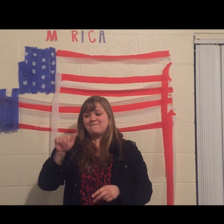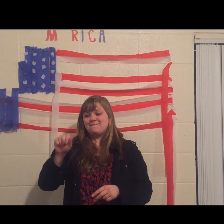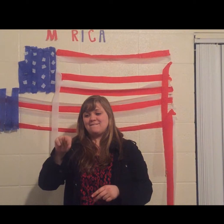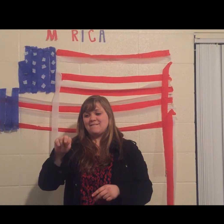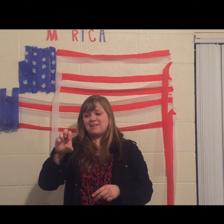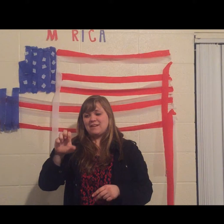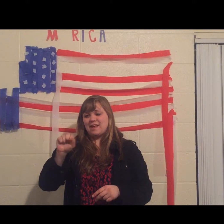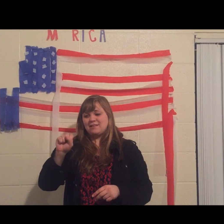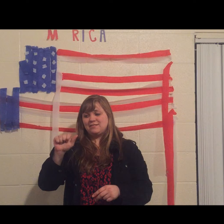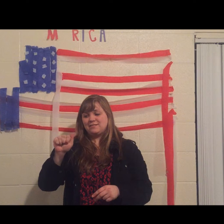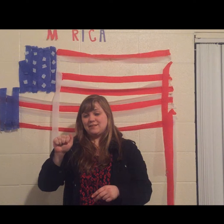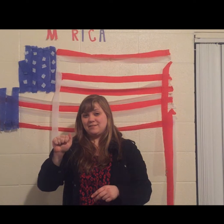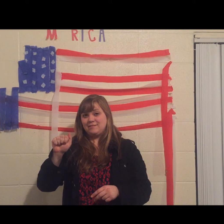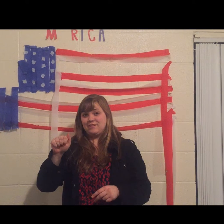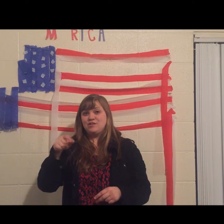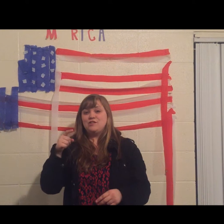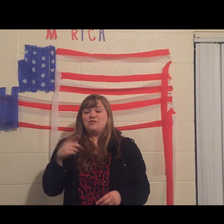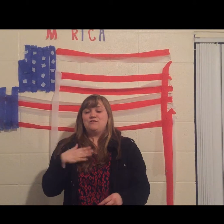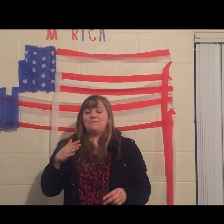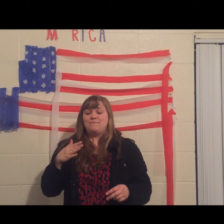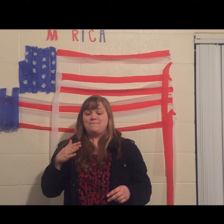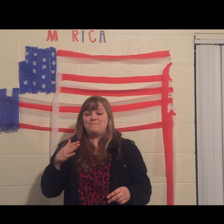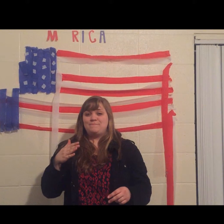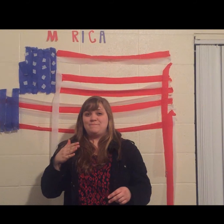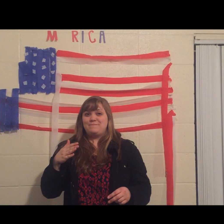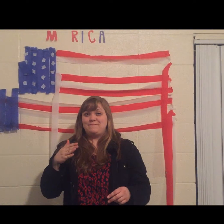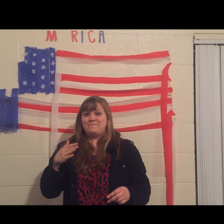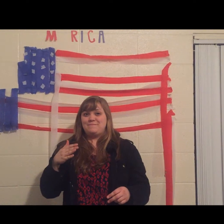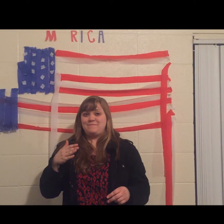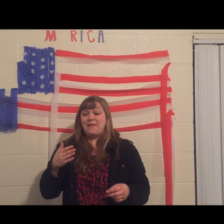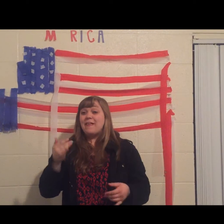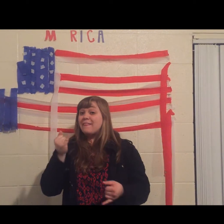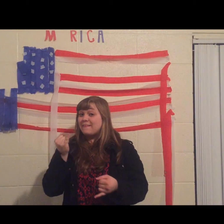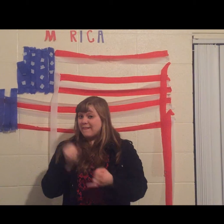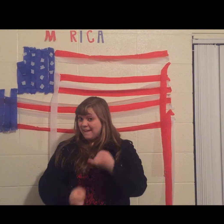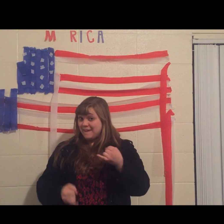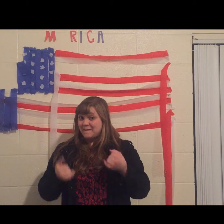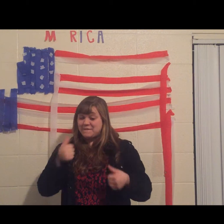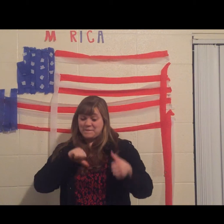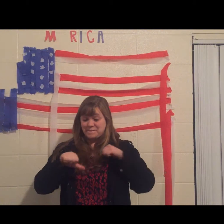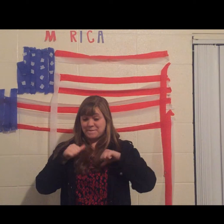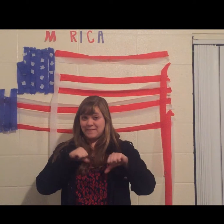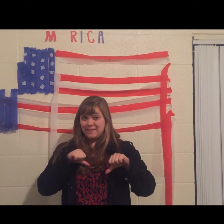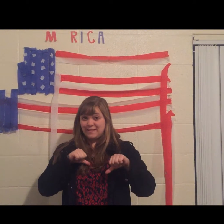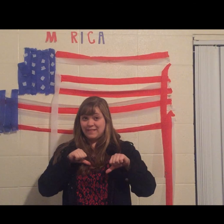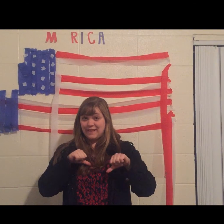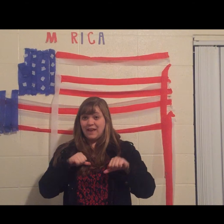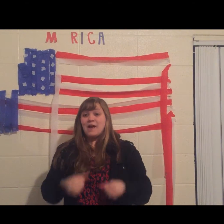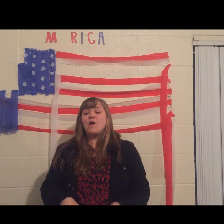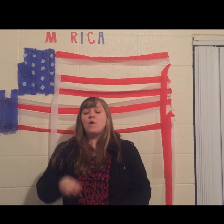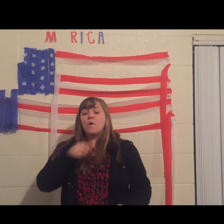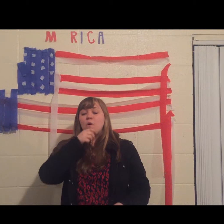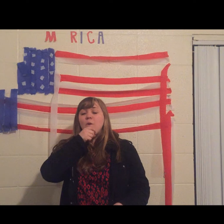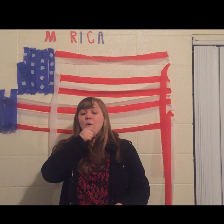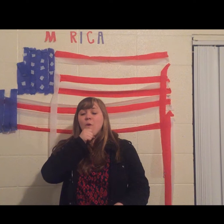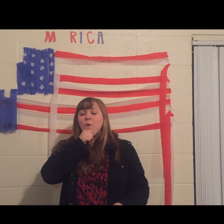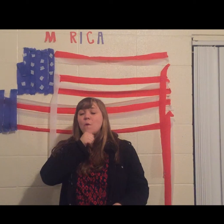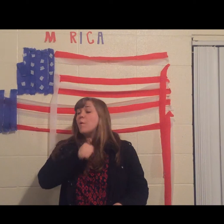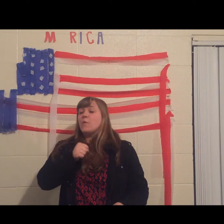my syntax is highly complicated Cause I immigrated From the single greatest middle place In the Caribbean Dominican Republic I love it